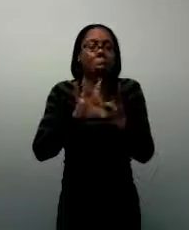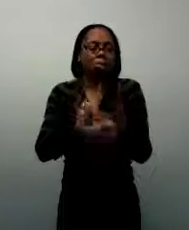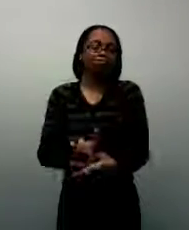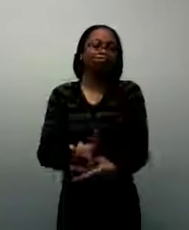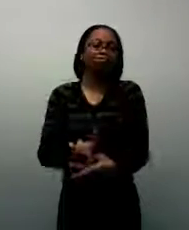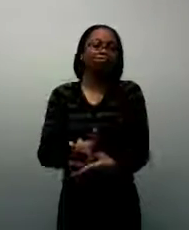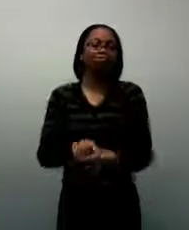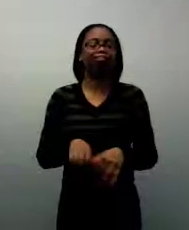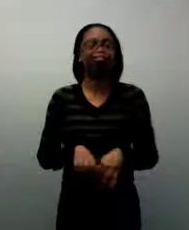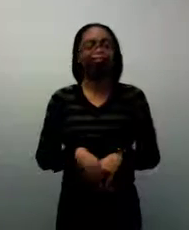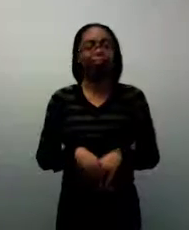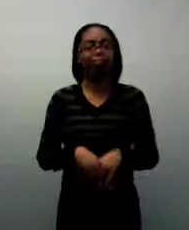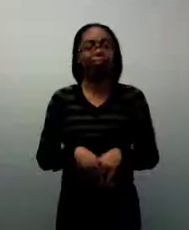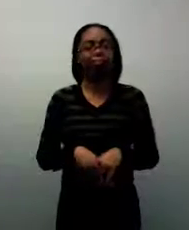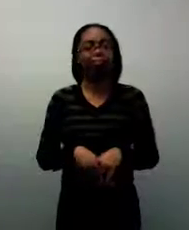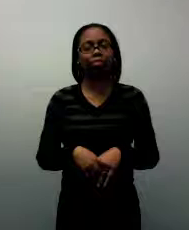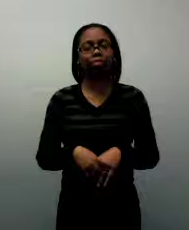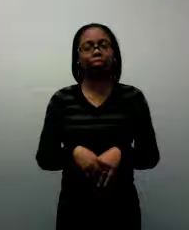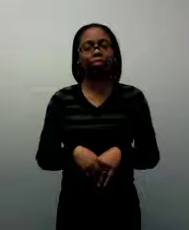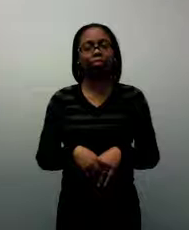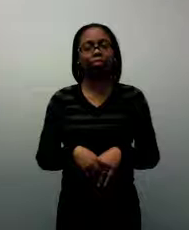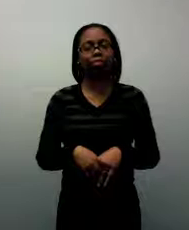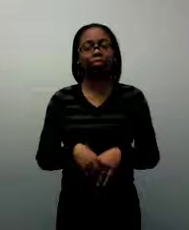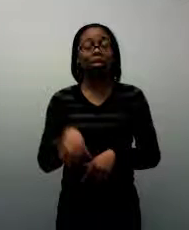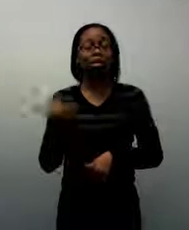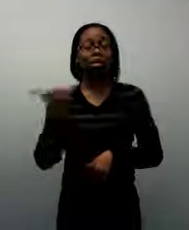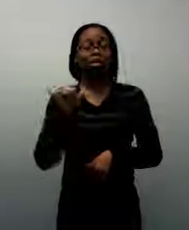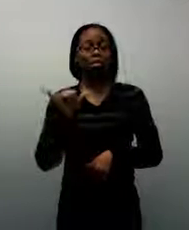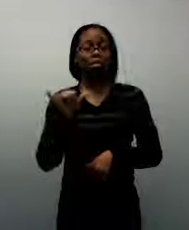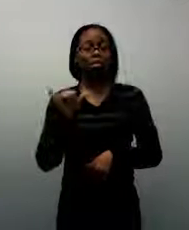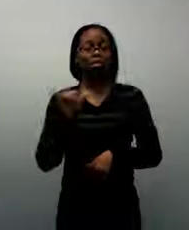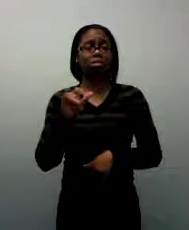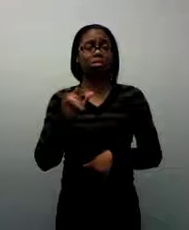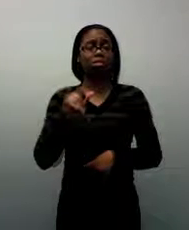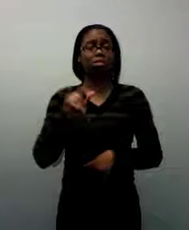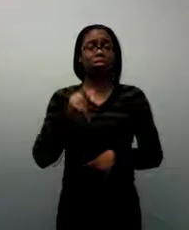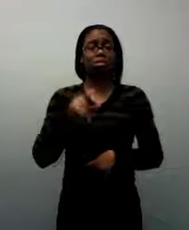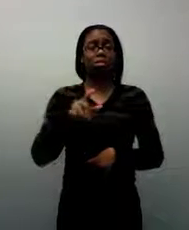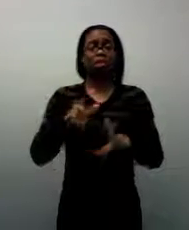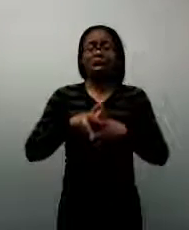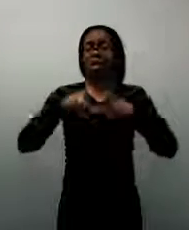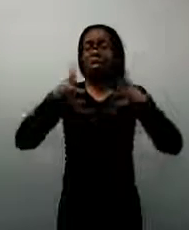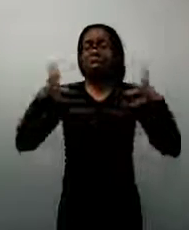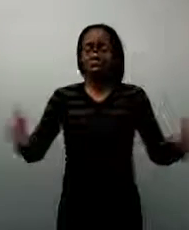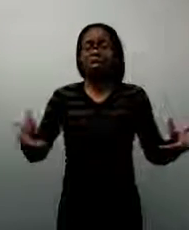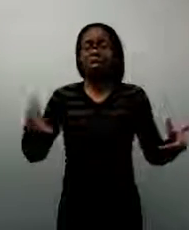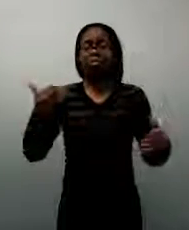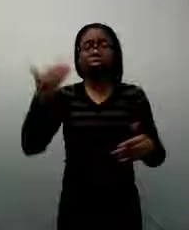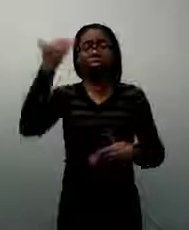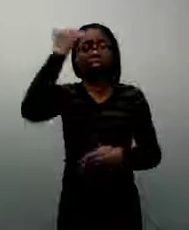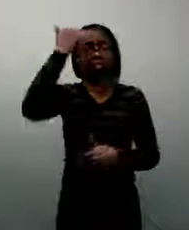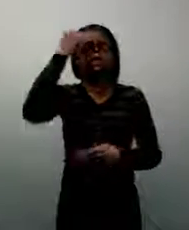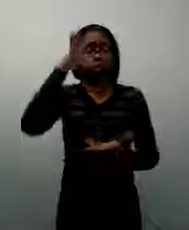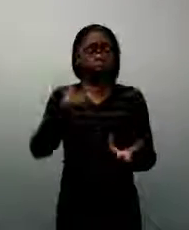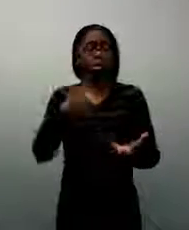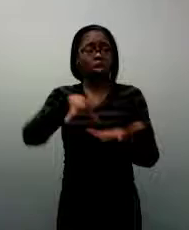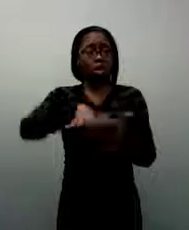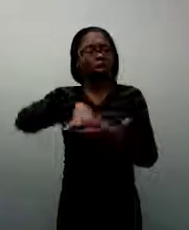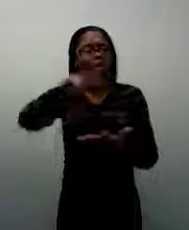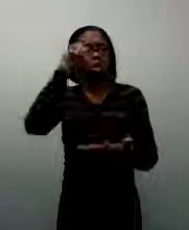There is definitely a wealth of knowledge to be had in reading and exploring